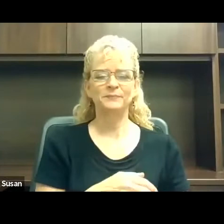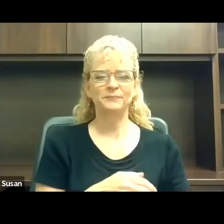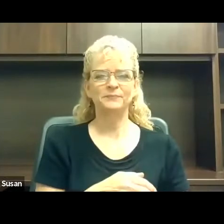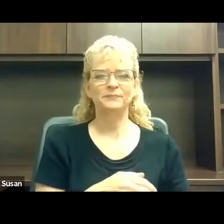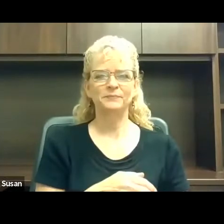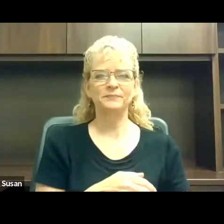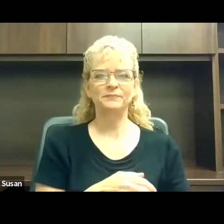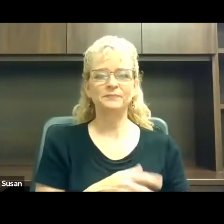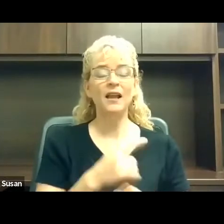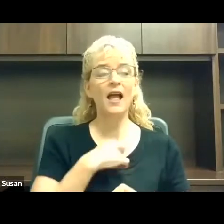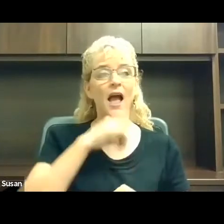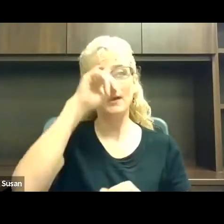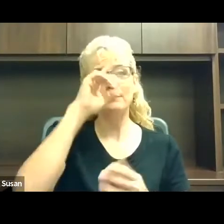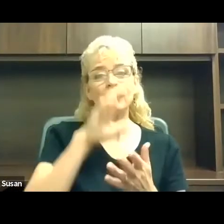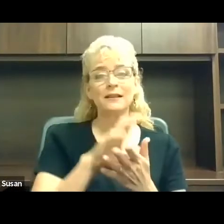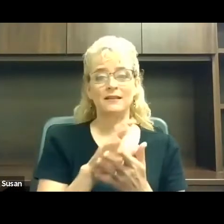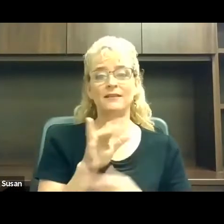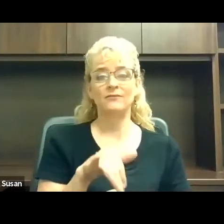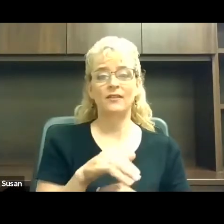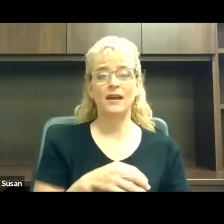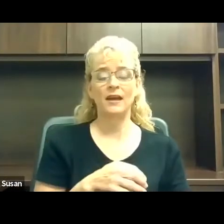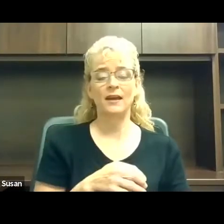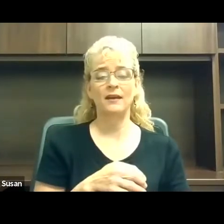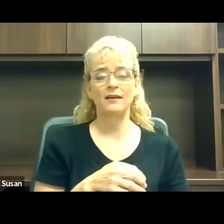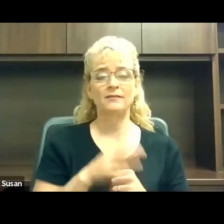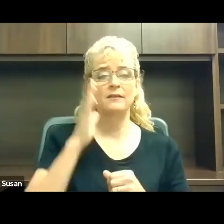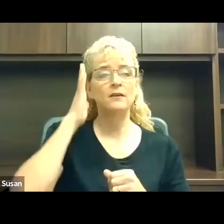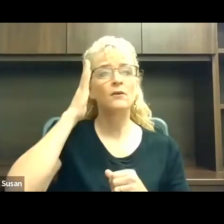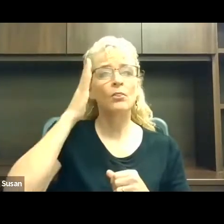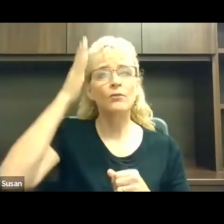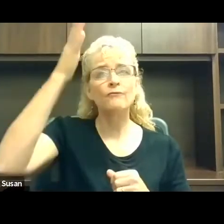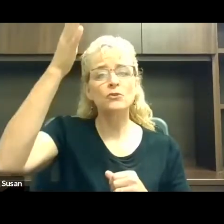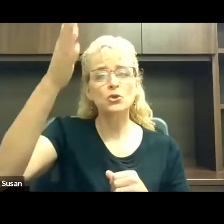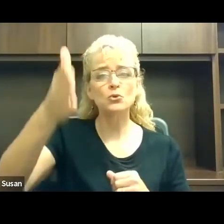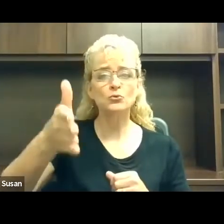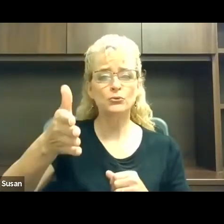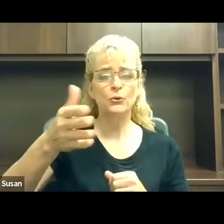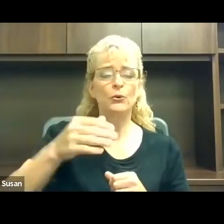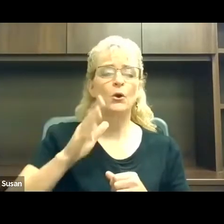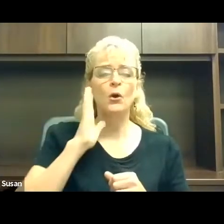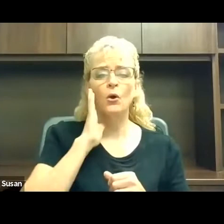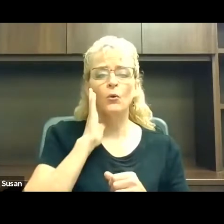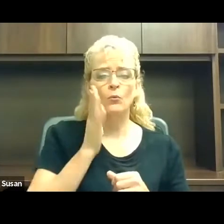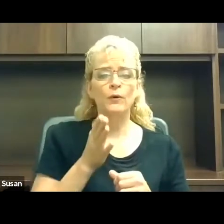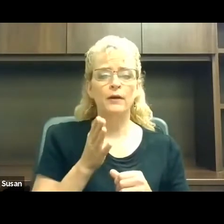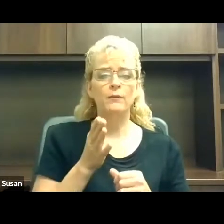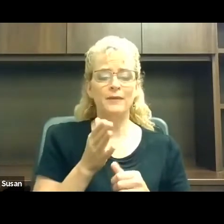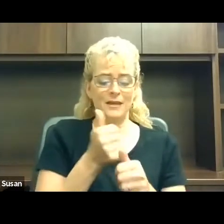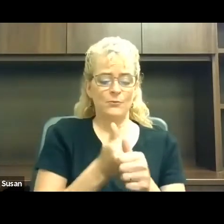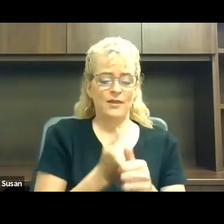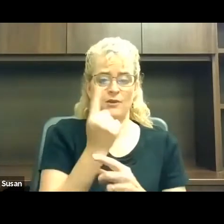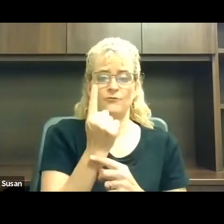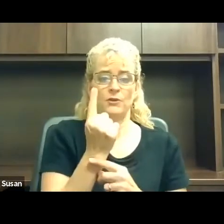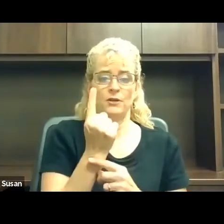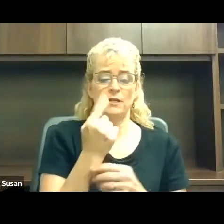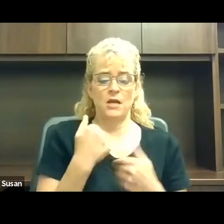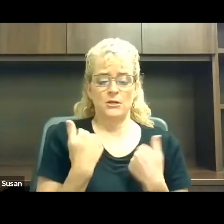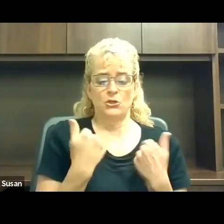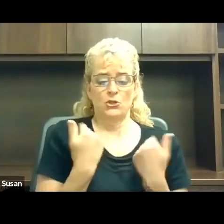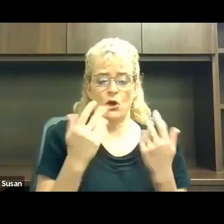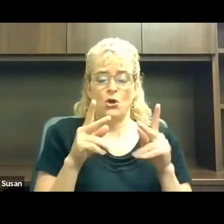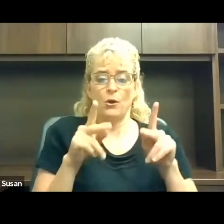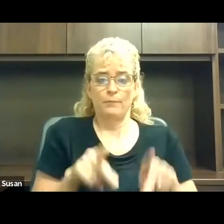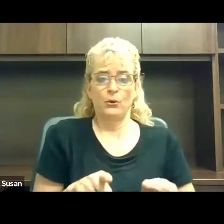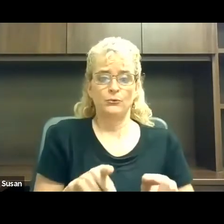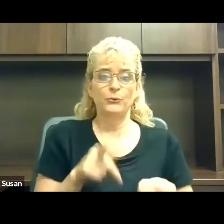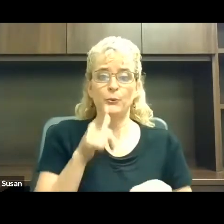I believe that the future is going to be when every young person with a